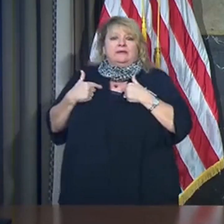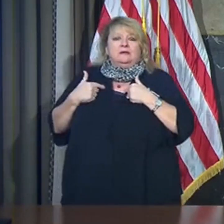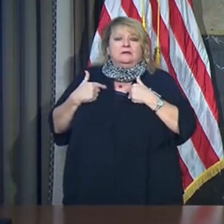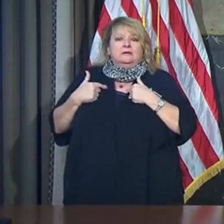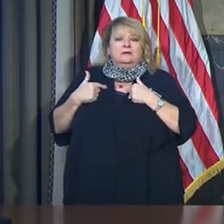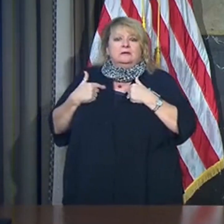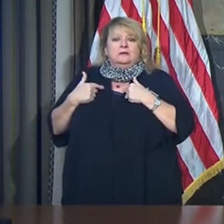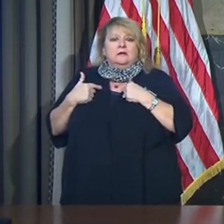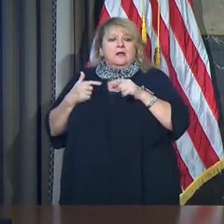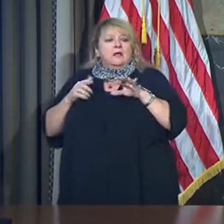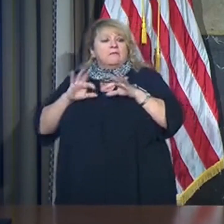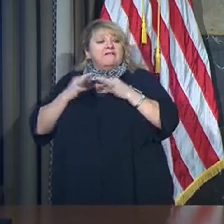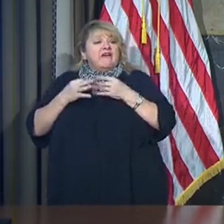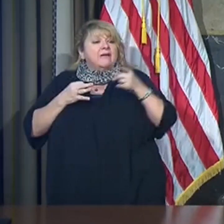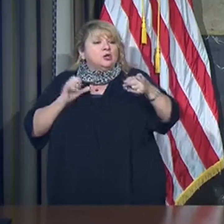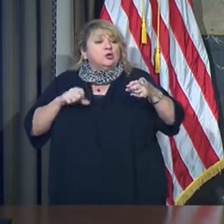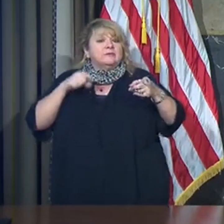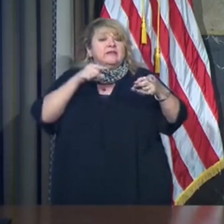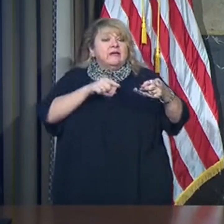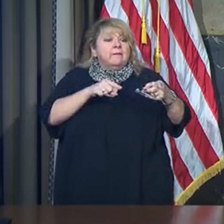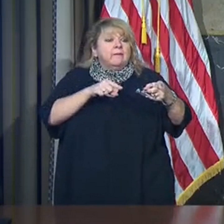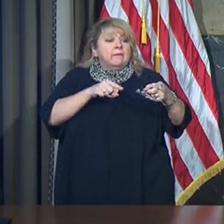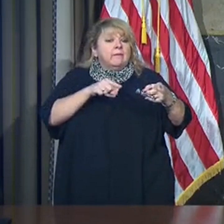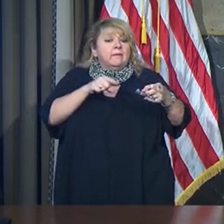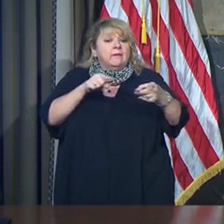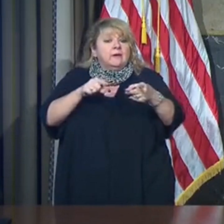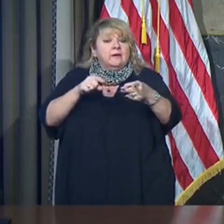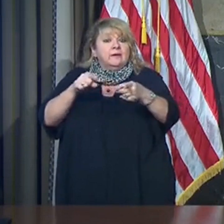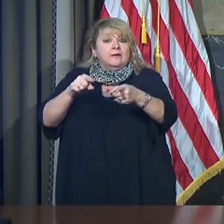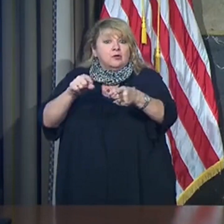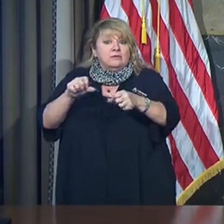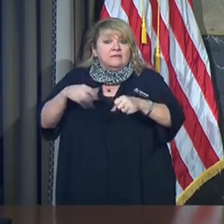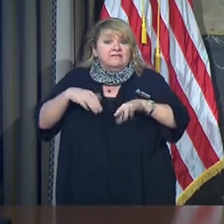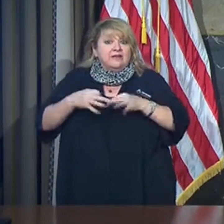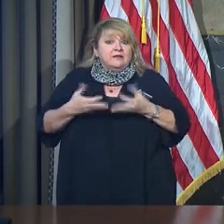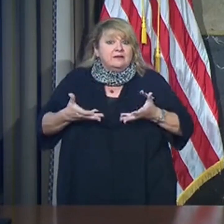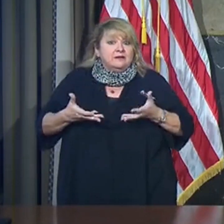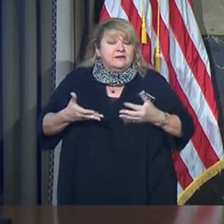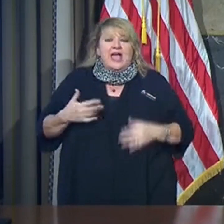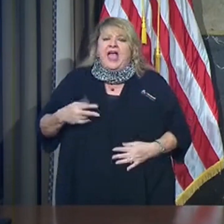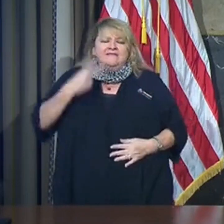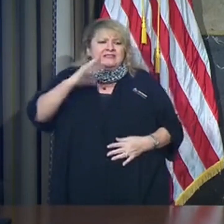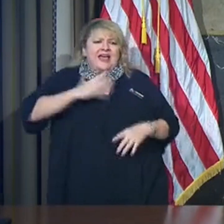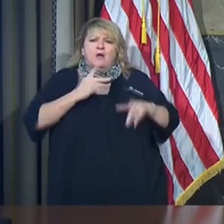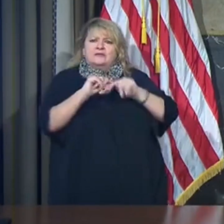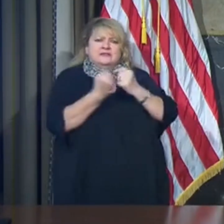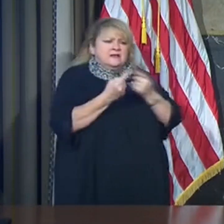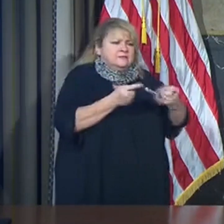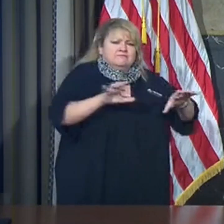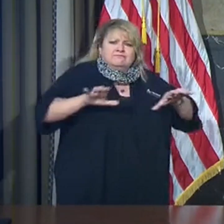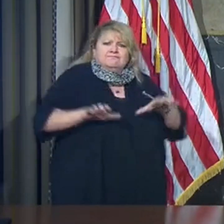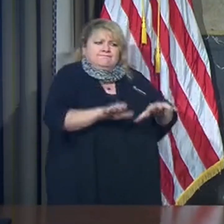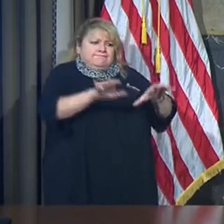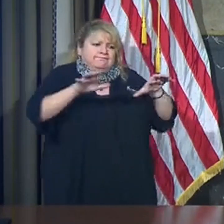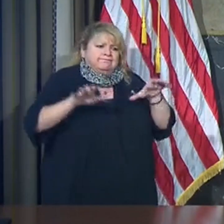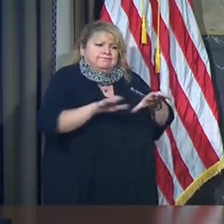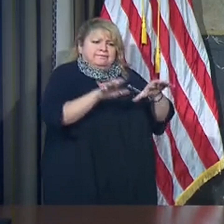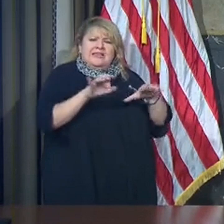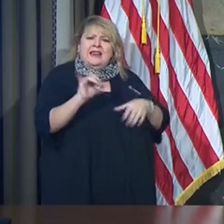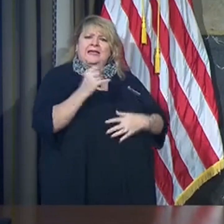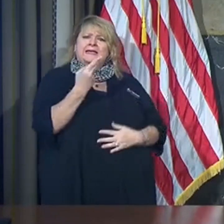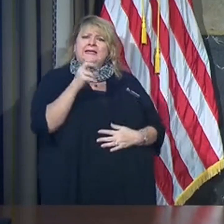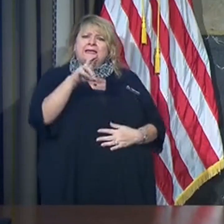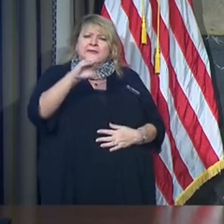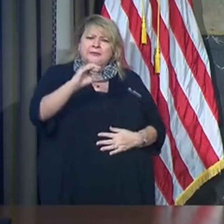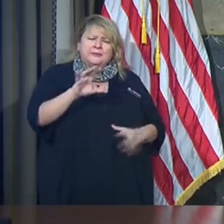Since the beginning, I've watched our teams perform heroic acts. I've watched them maintain a level of care for our